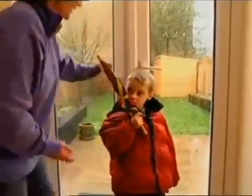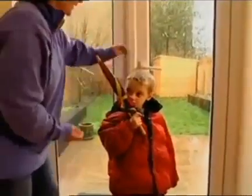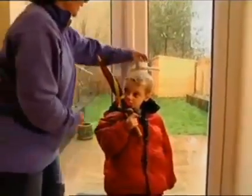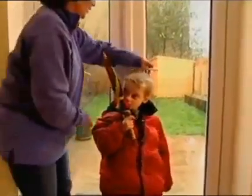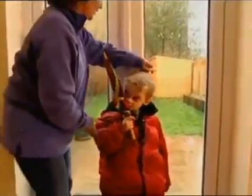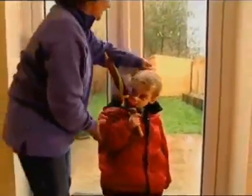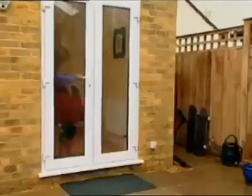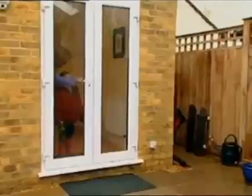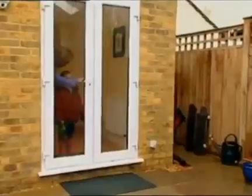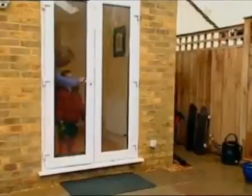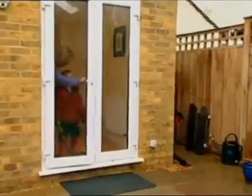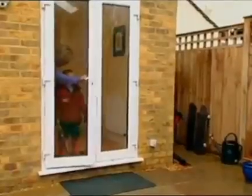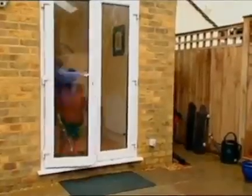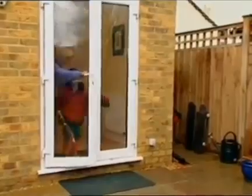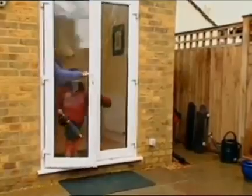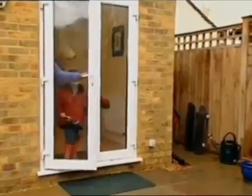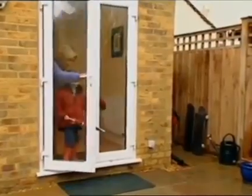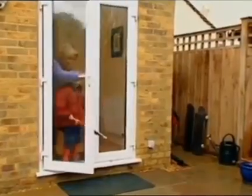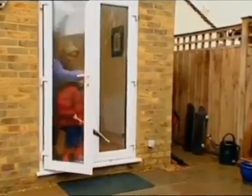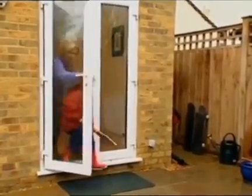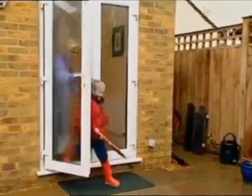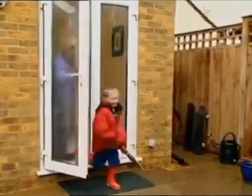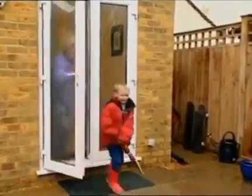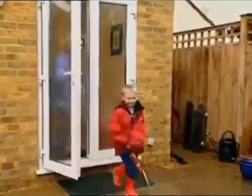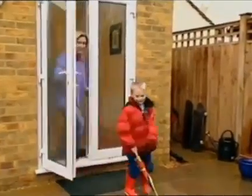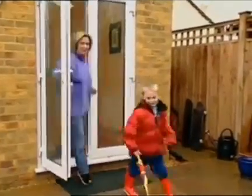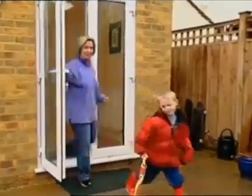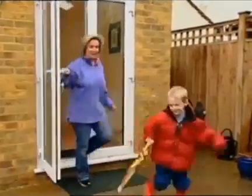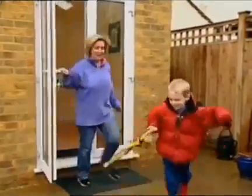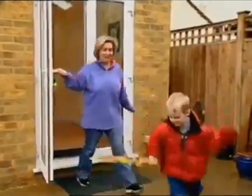Now, he can go outside. There we go. Action. Yeah.